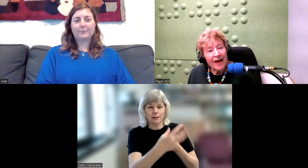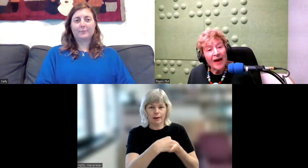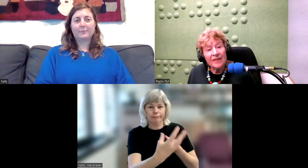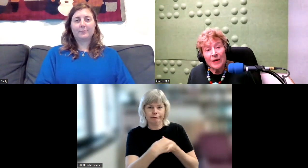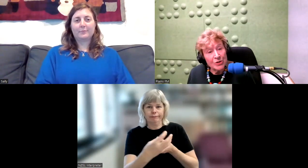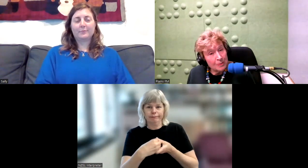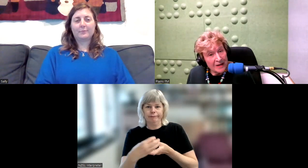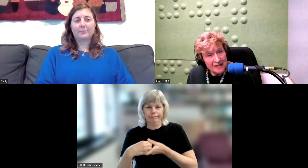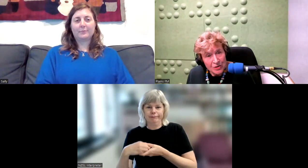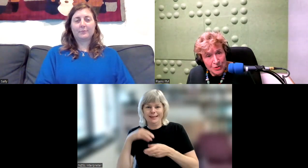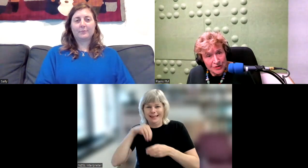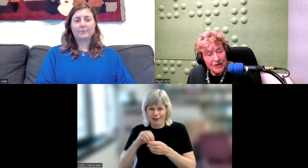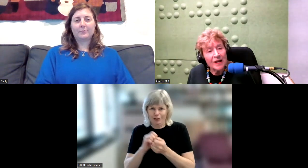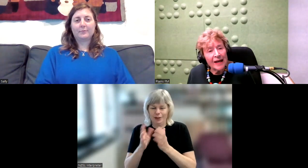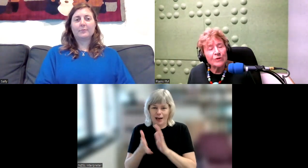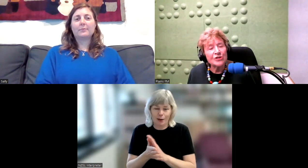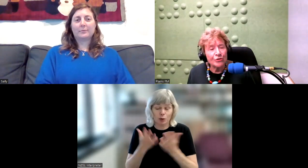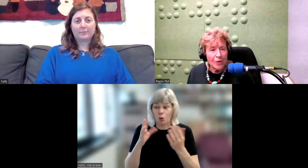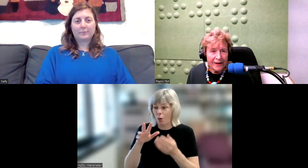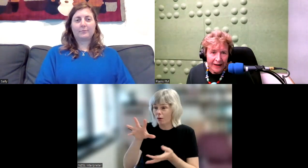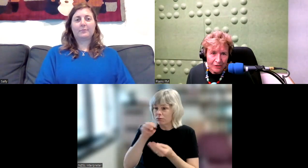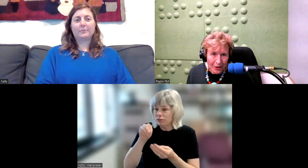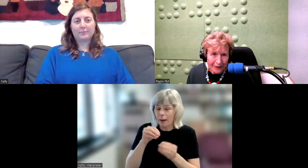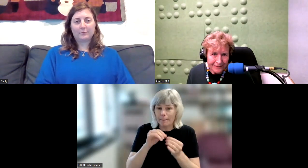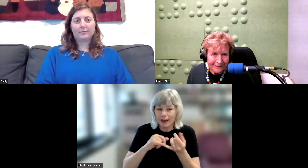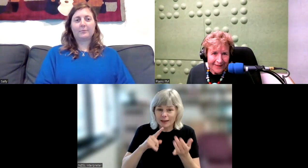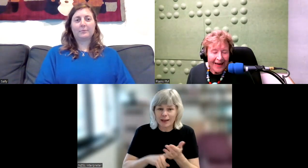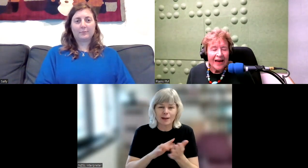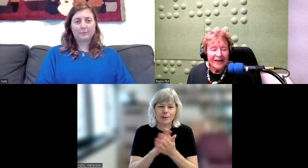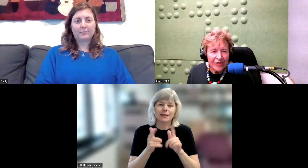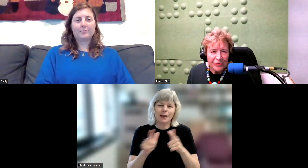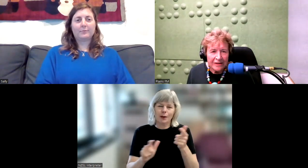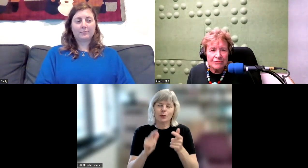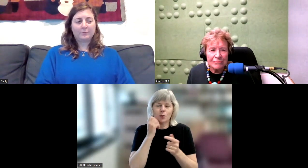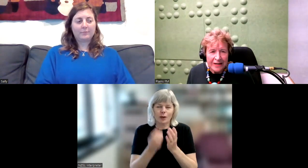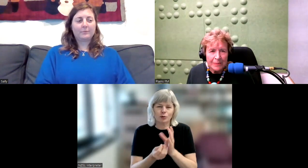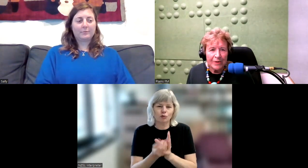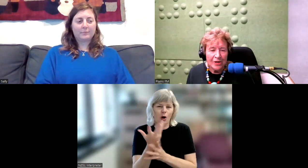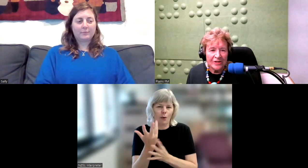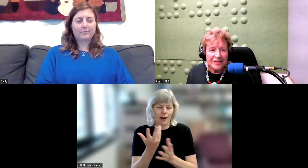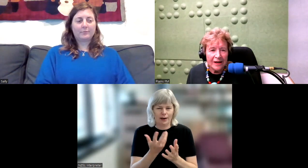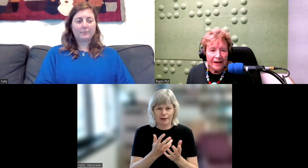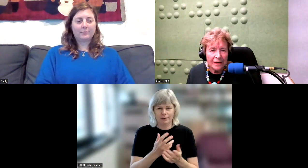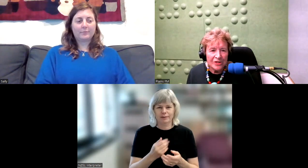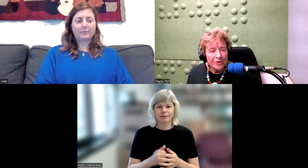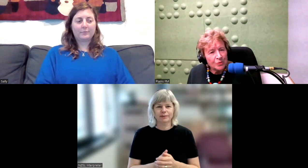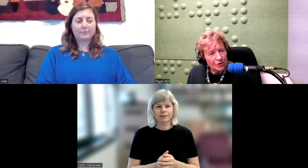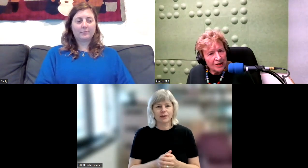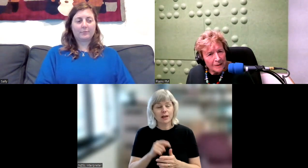They would use BSL words. So the language is growing and growing. Another thing that really promoted sign language was the World Games